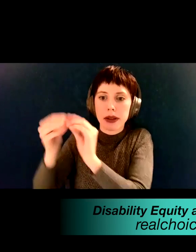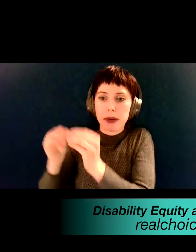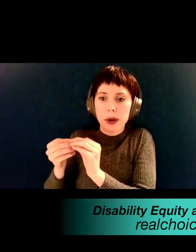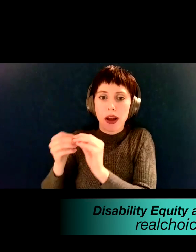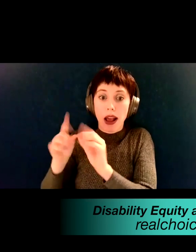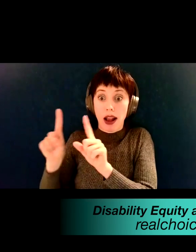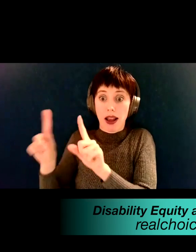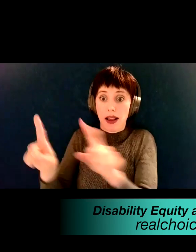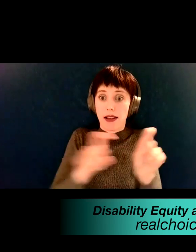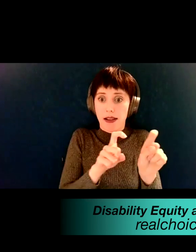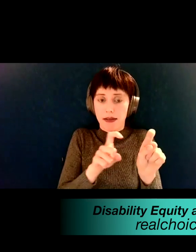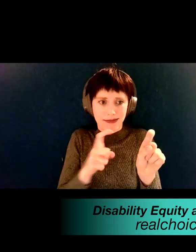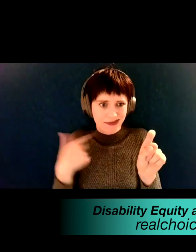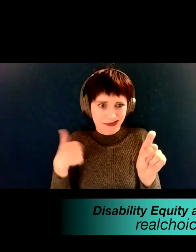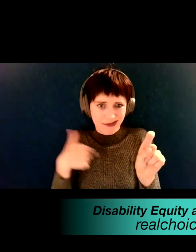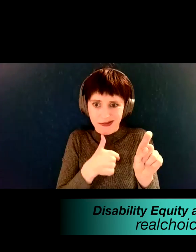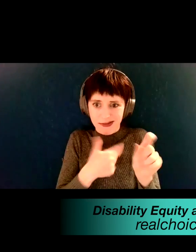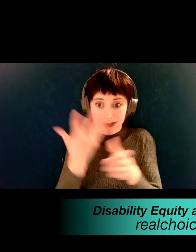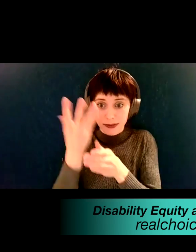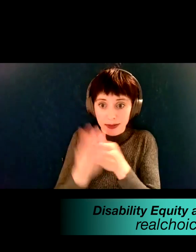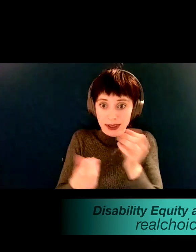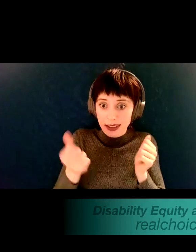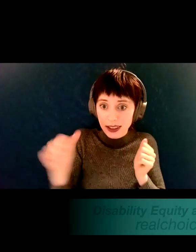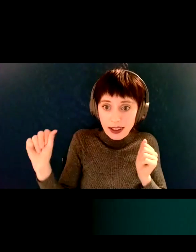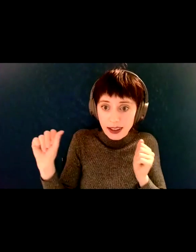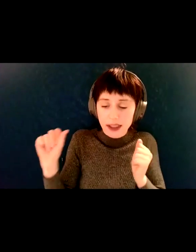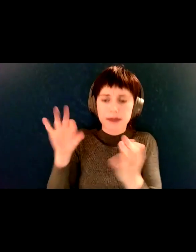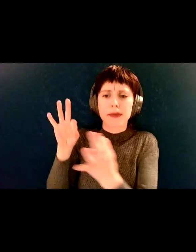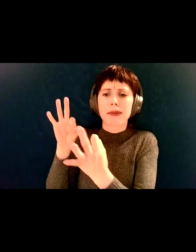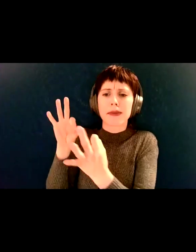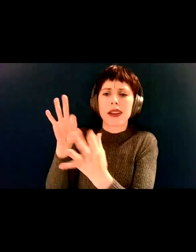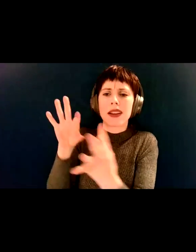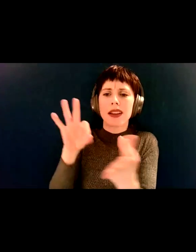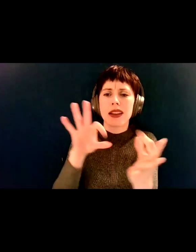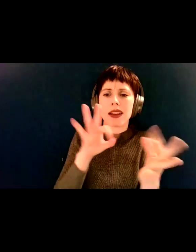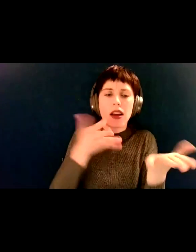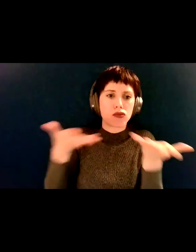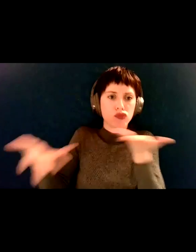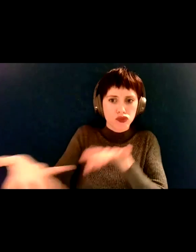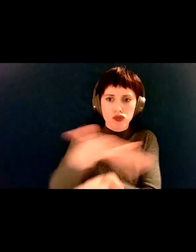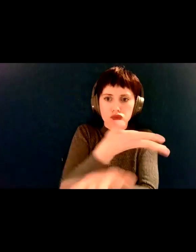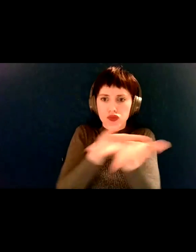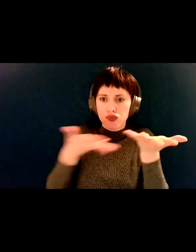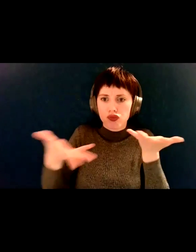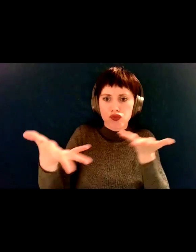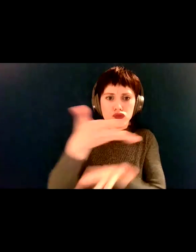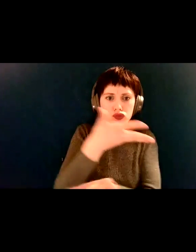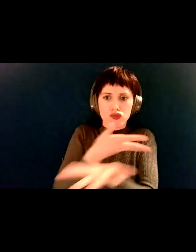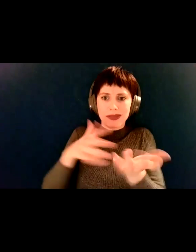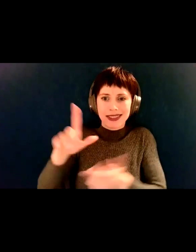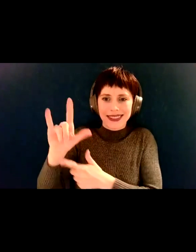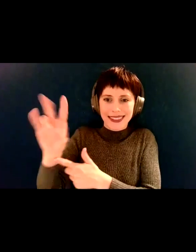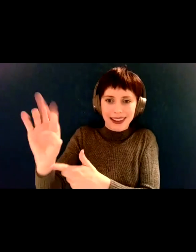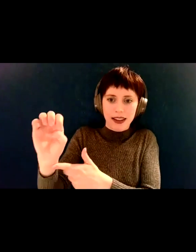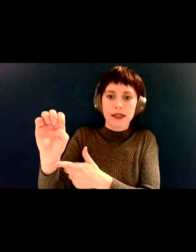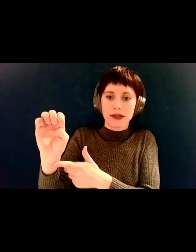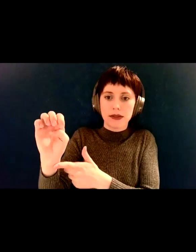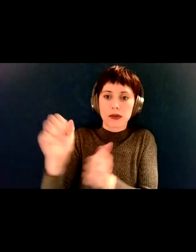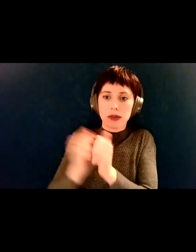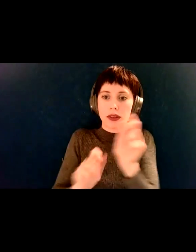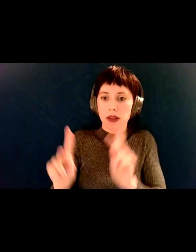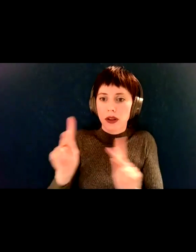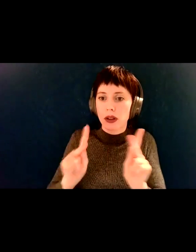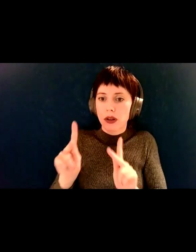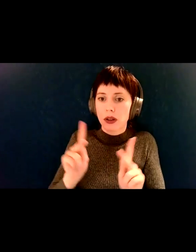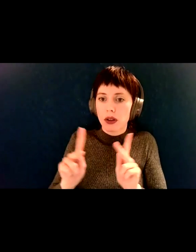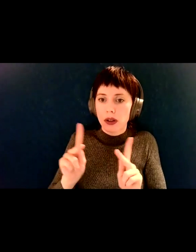And, and really getting feedback from community members in, in a live setting, um, and yeah, checking back.